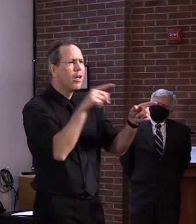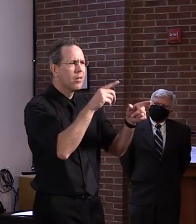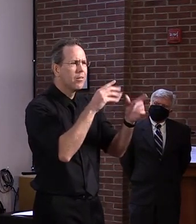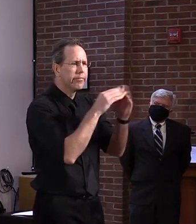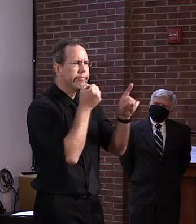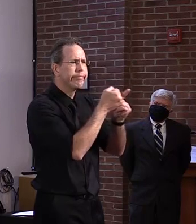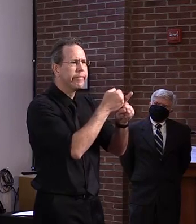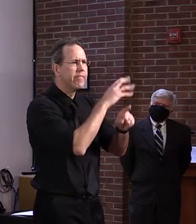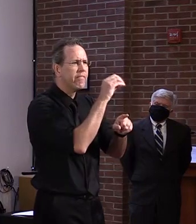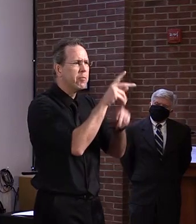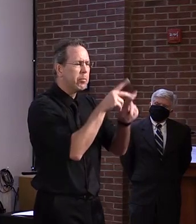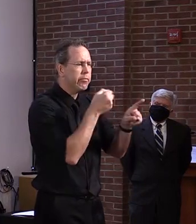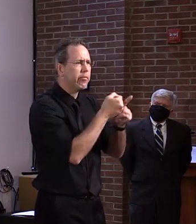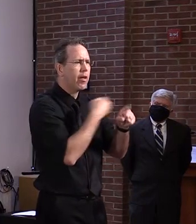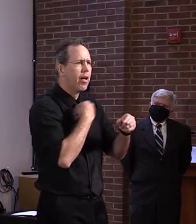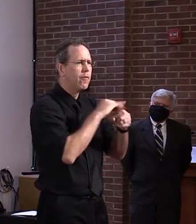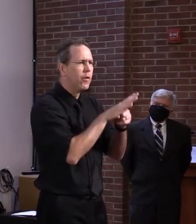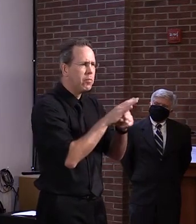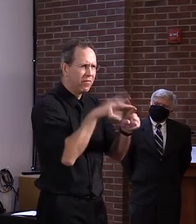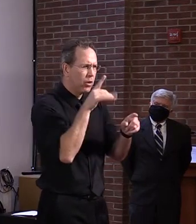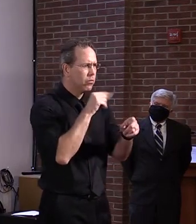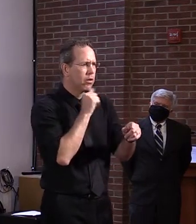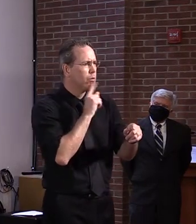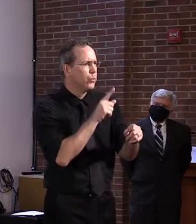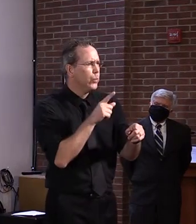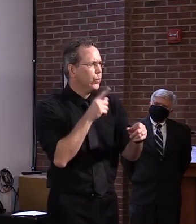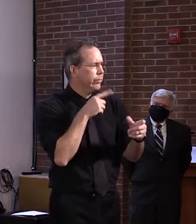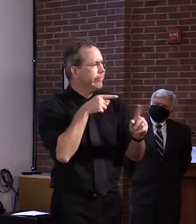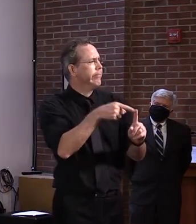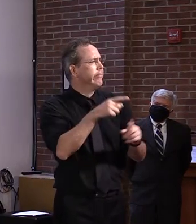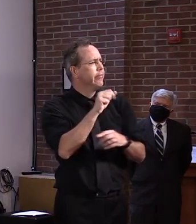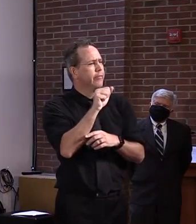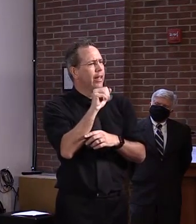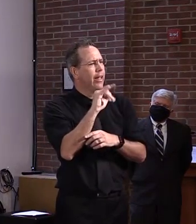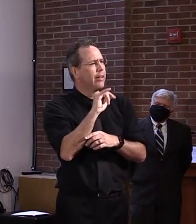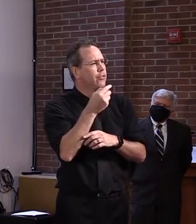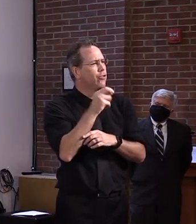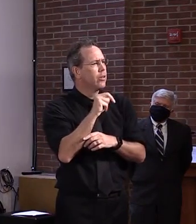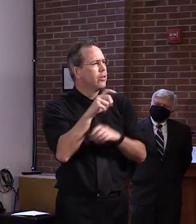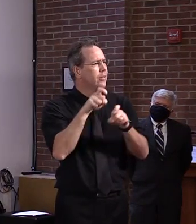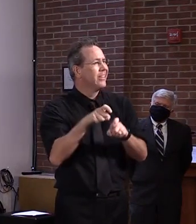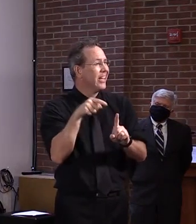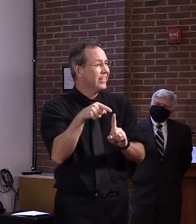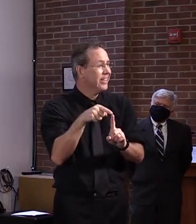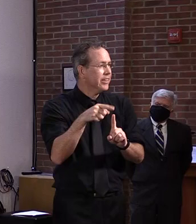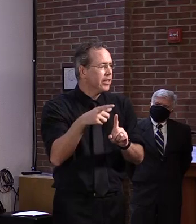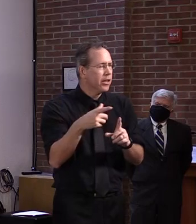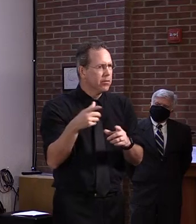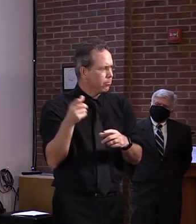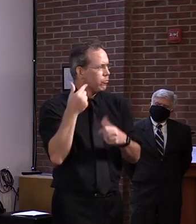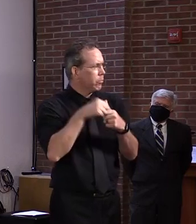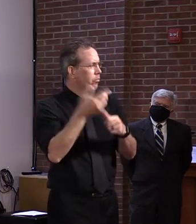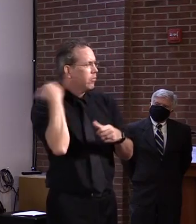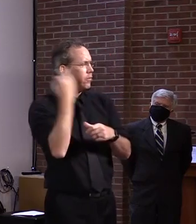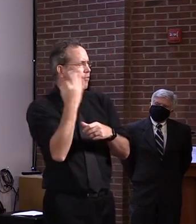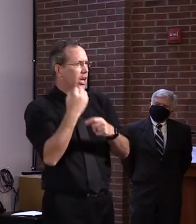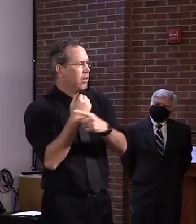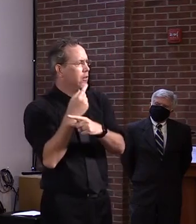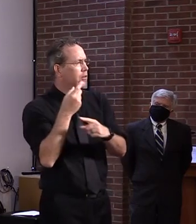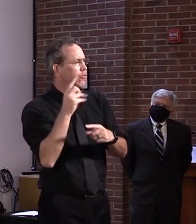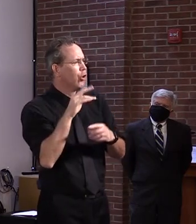procedure called vortexing, uh, which was not something operative in our lab with the device we had at the time,